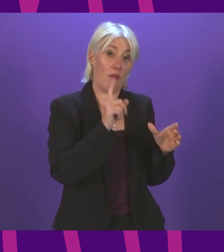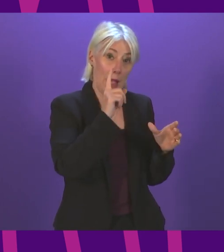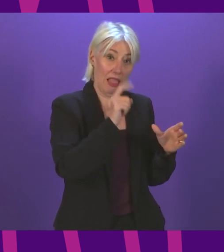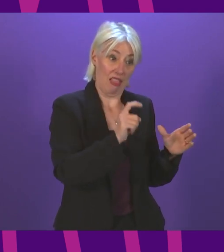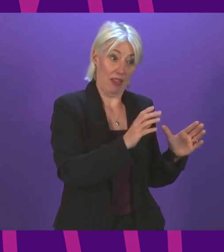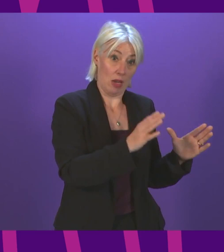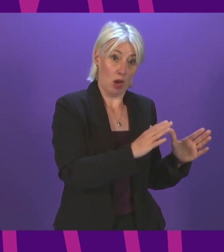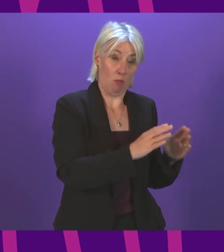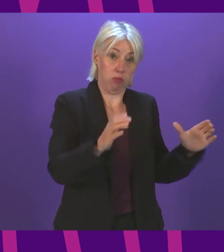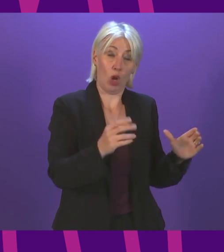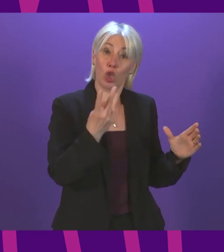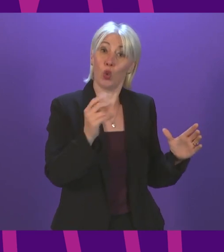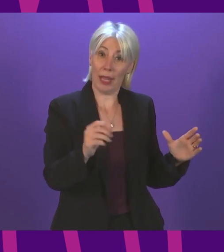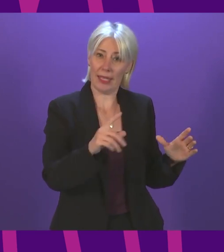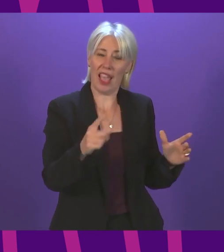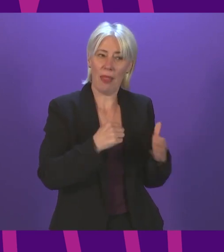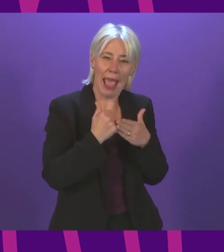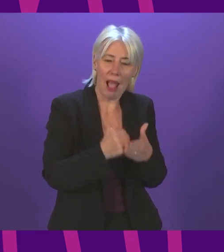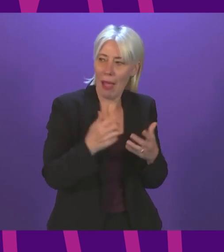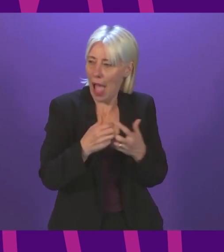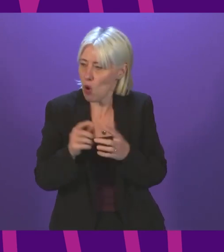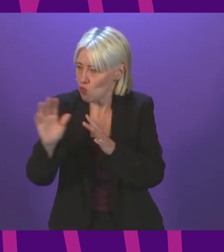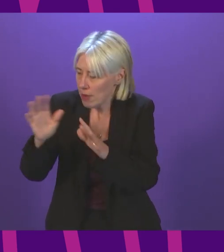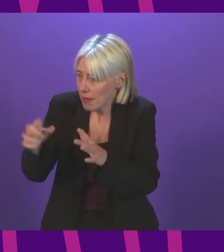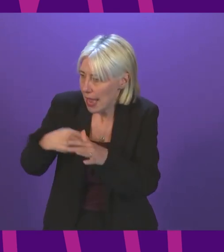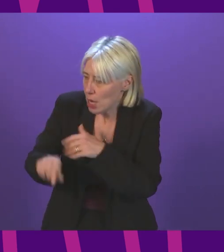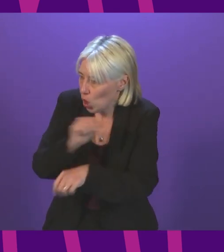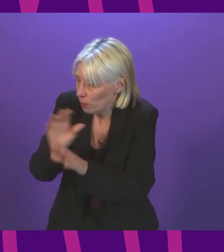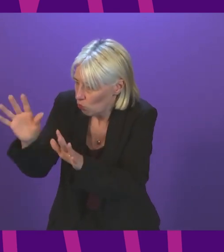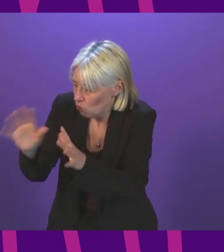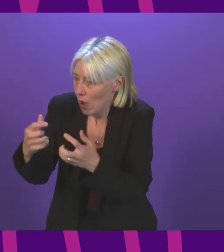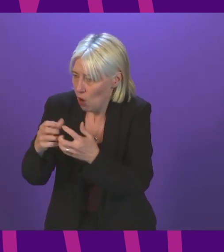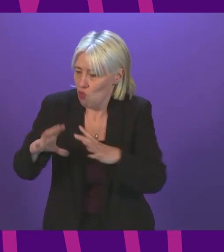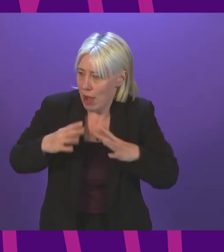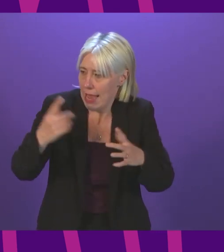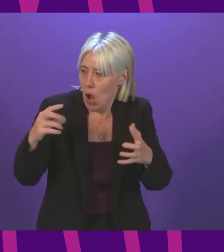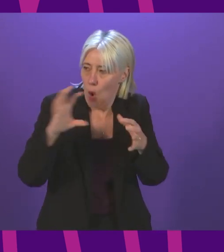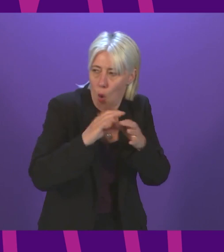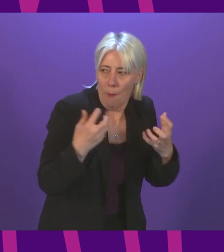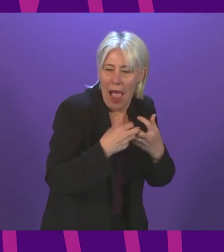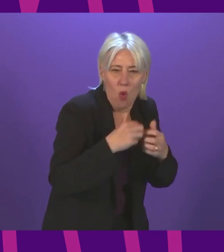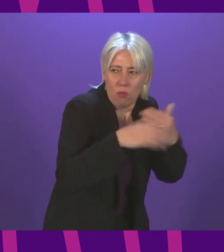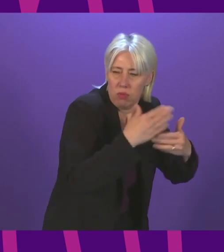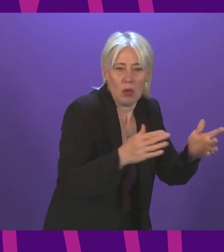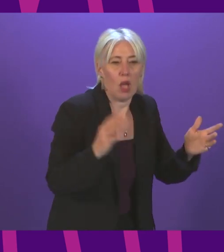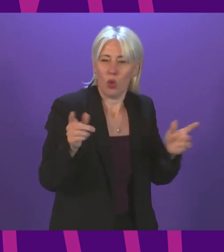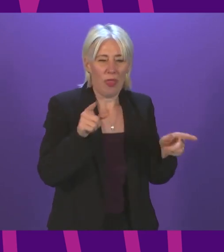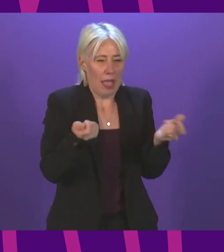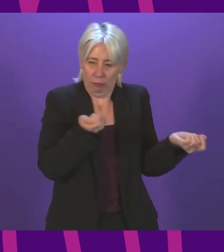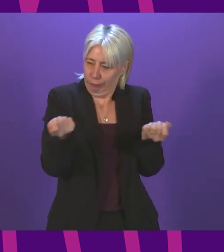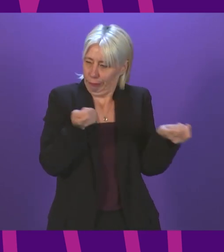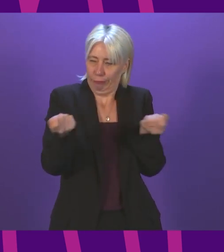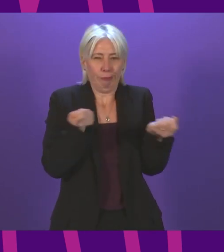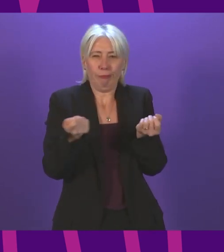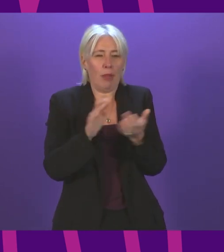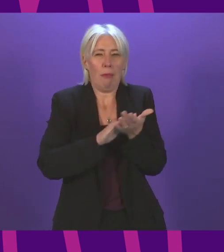people to get not just discharged from the ambulance but then, hopefully, work their way through into the hospital system so that, again, they are not just sitting in